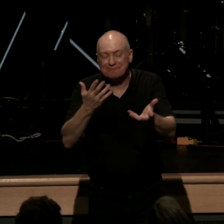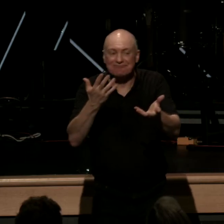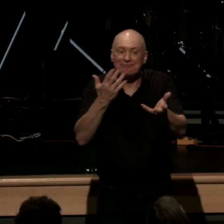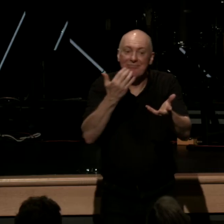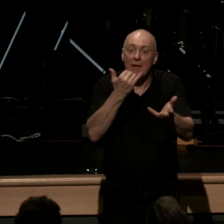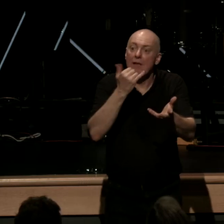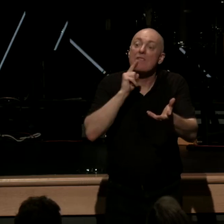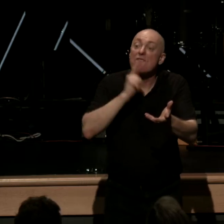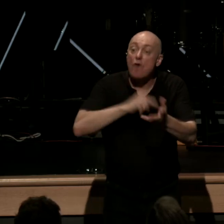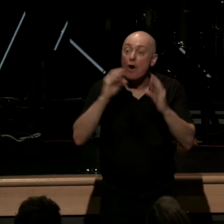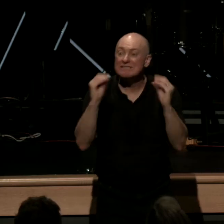false teaching of purgatory